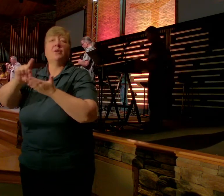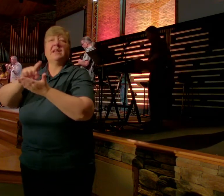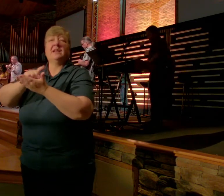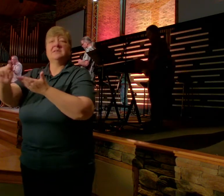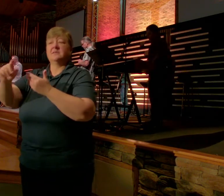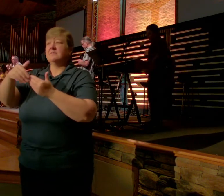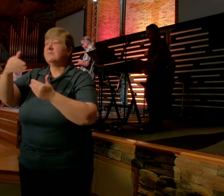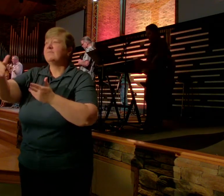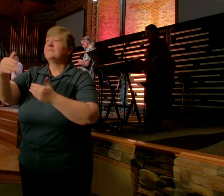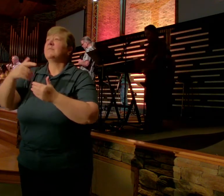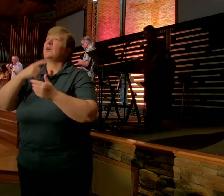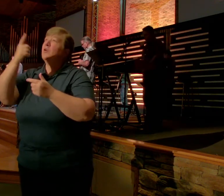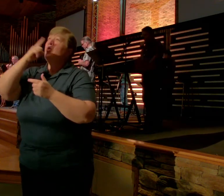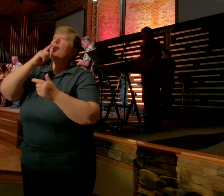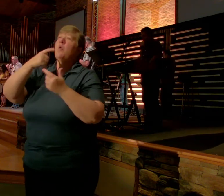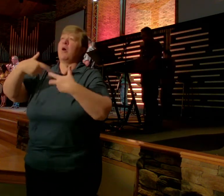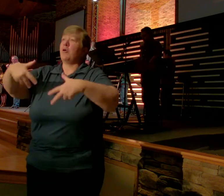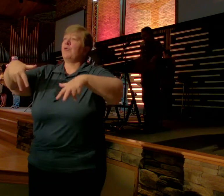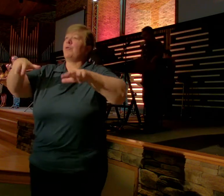you on the throne of our hearts